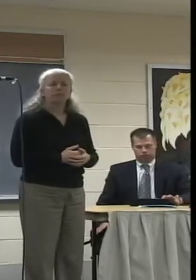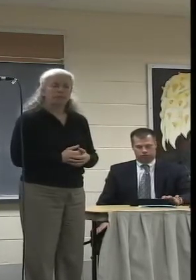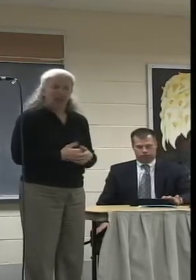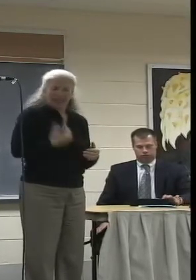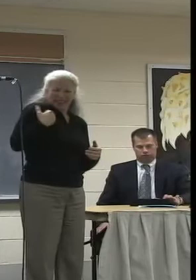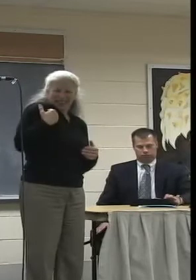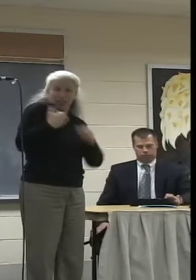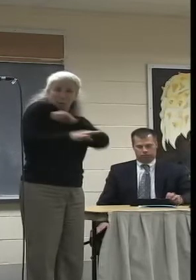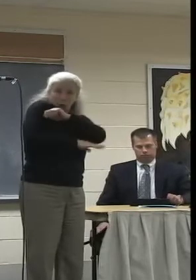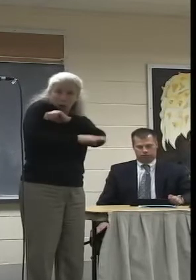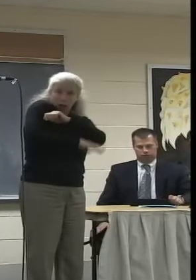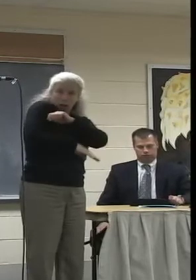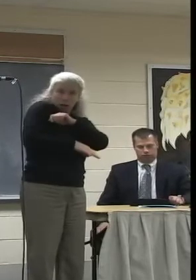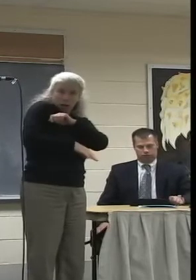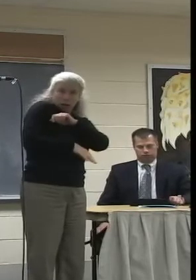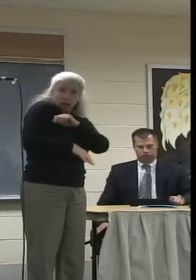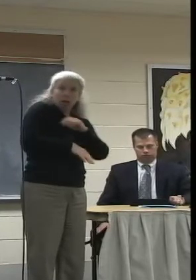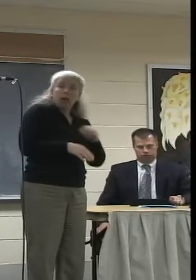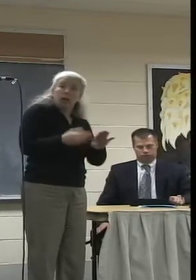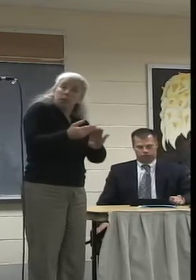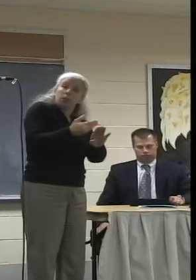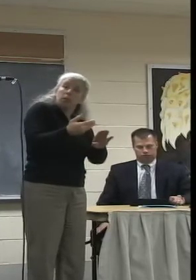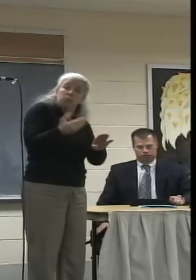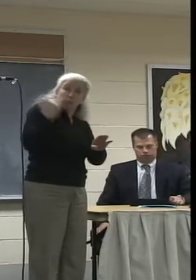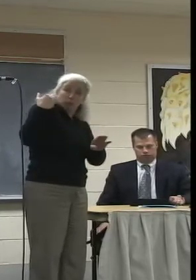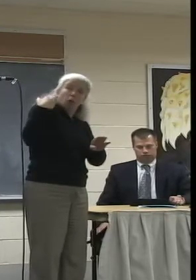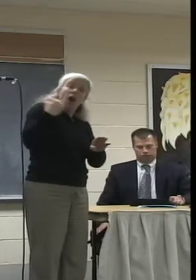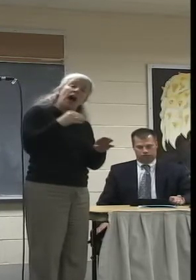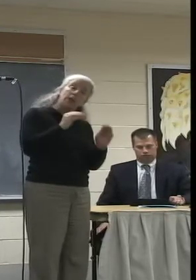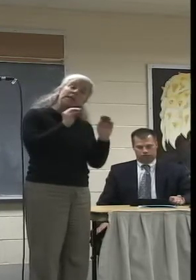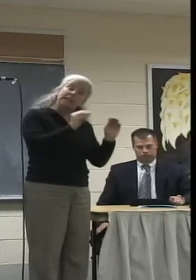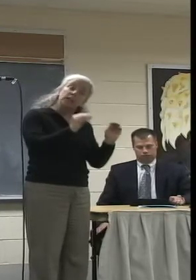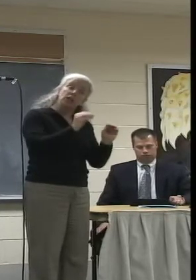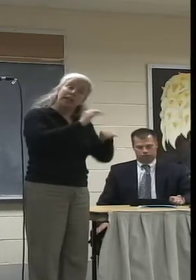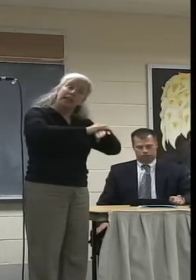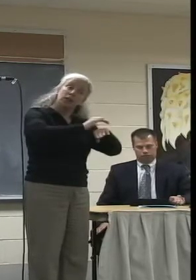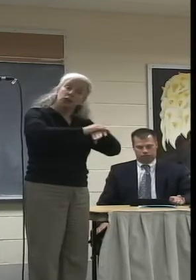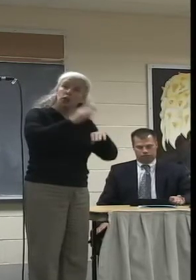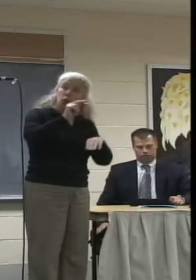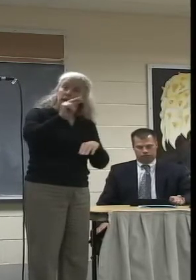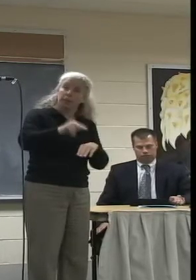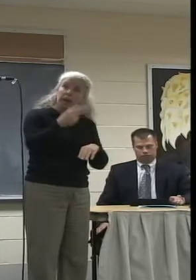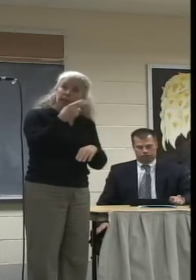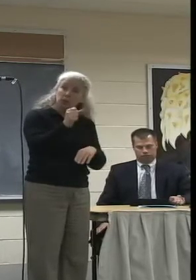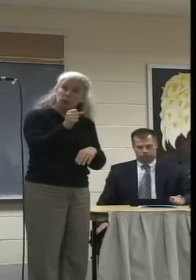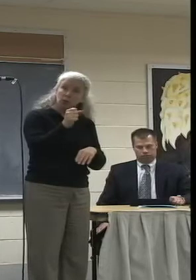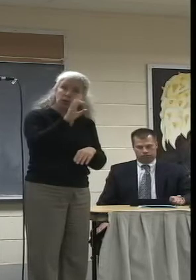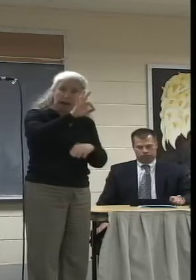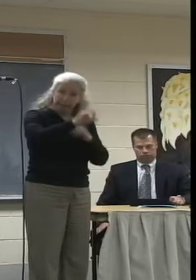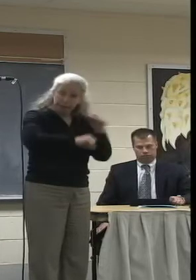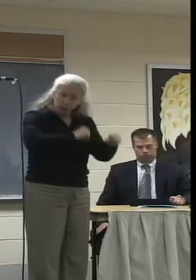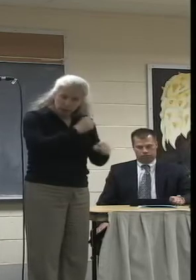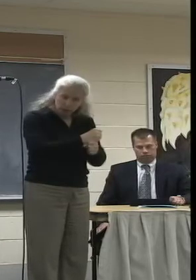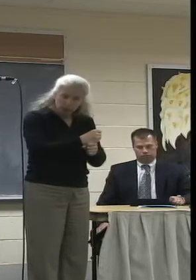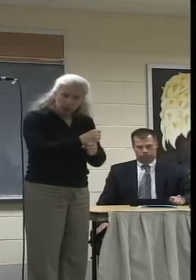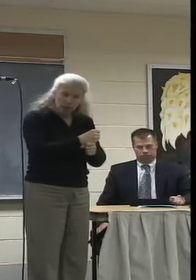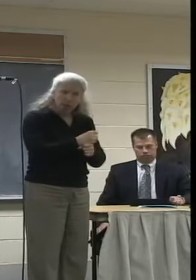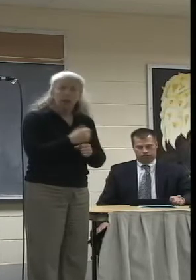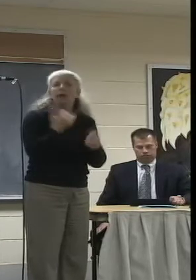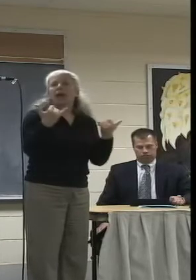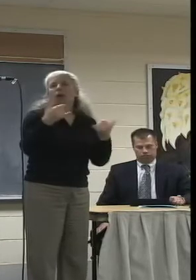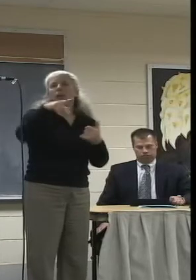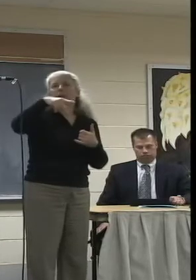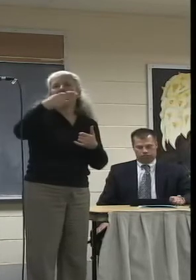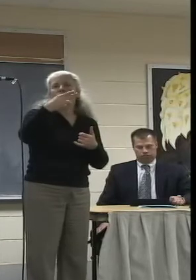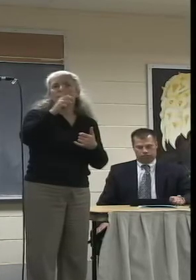I was an English teacher at Northampton High School for nine years. And I am also a doctoral student